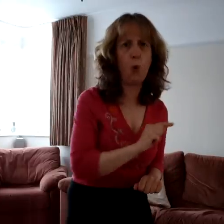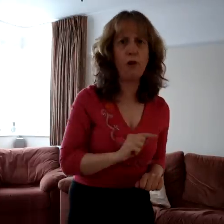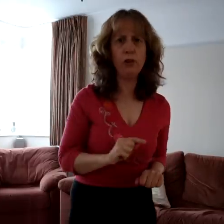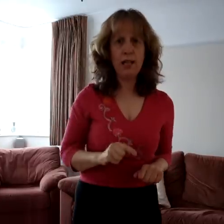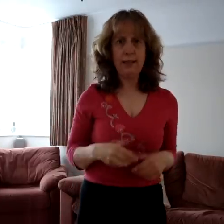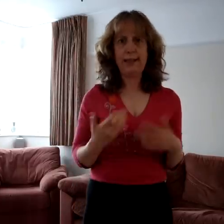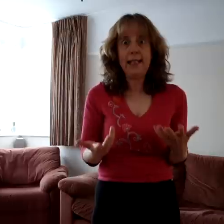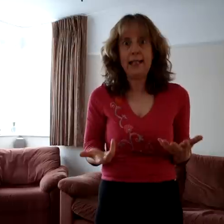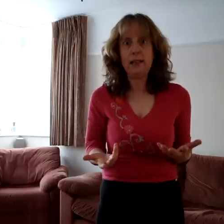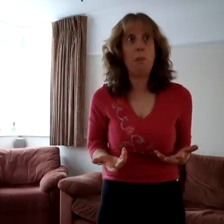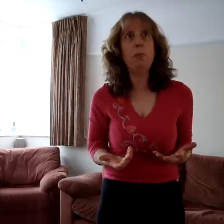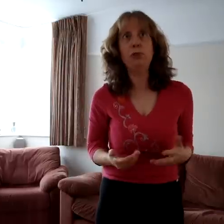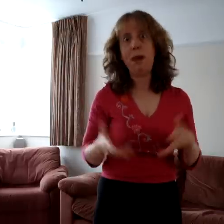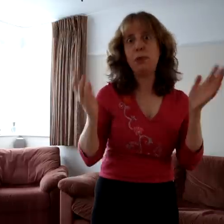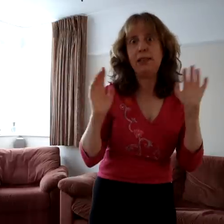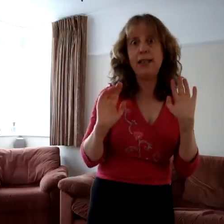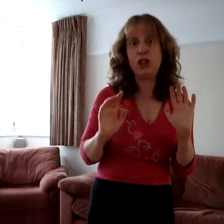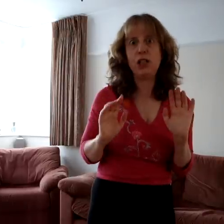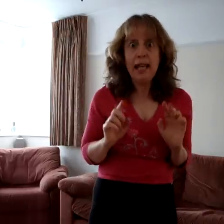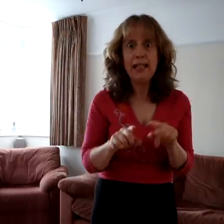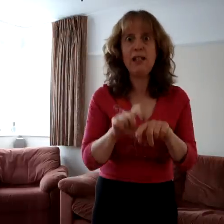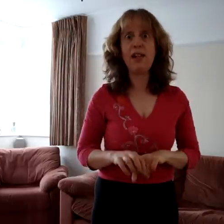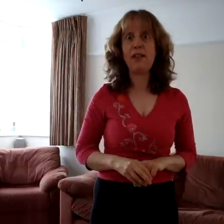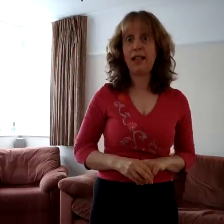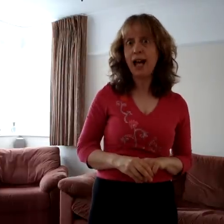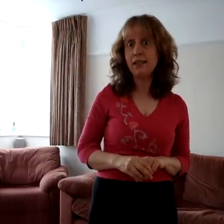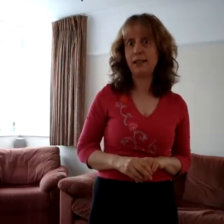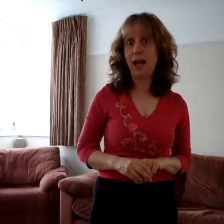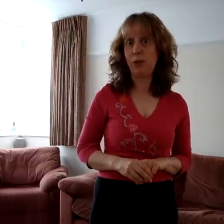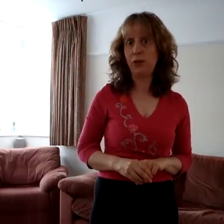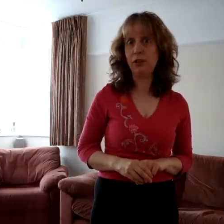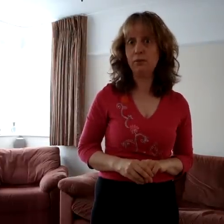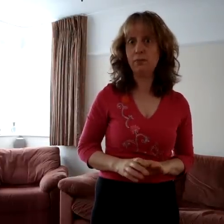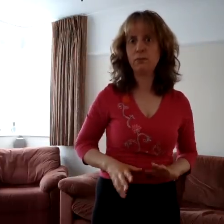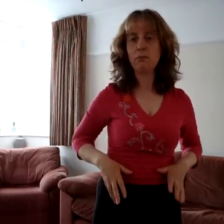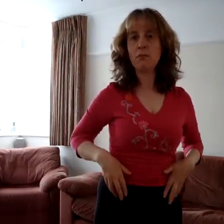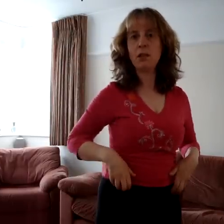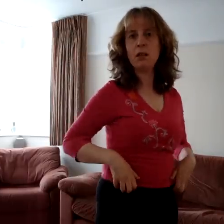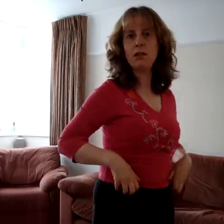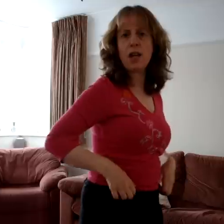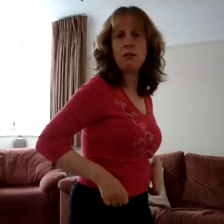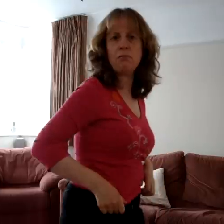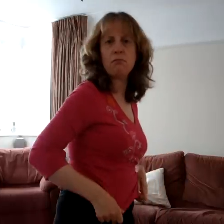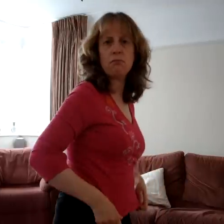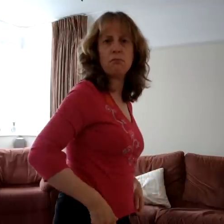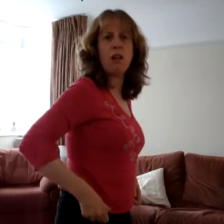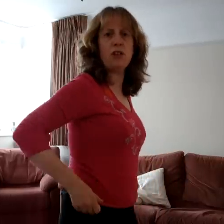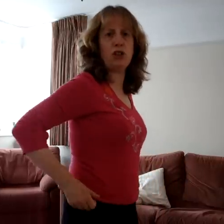quarrel, seeking the bubble reputation even in the cannon's mouth. Then the